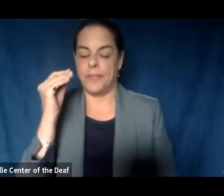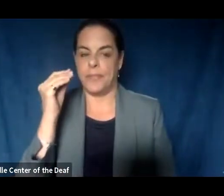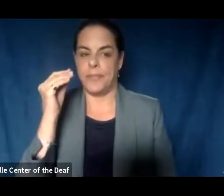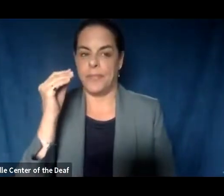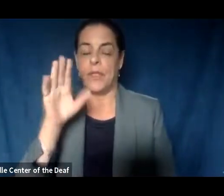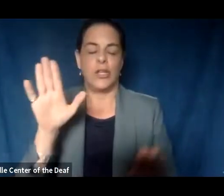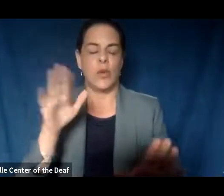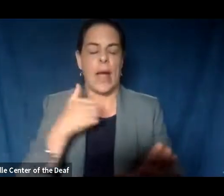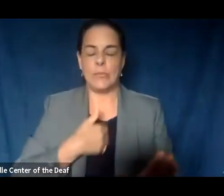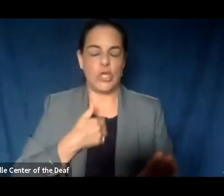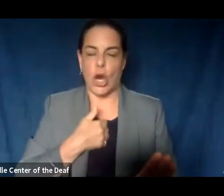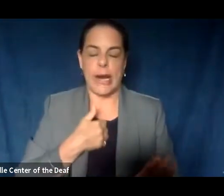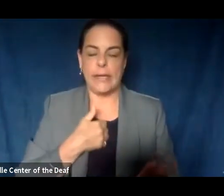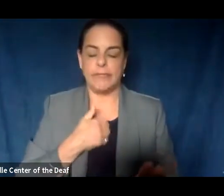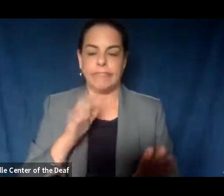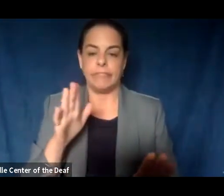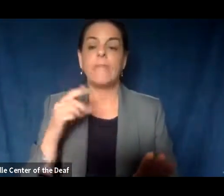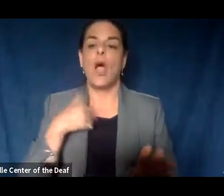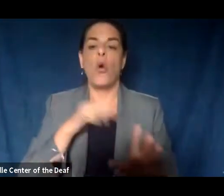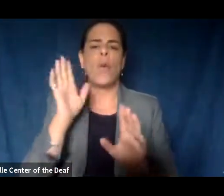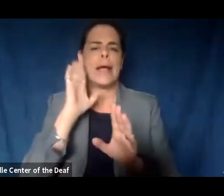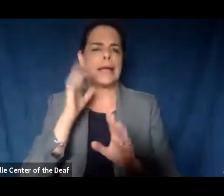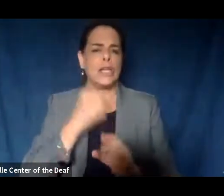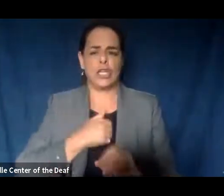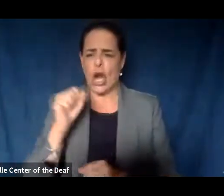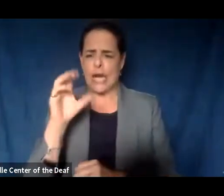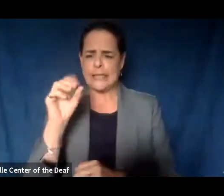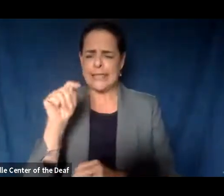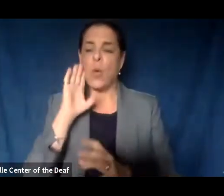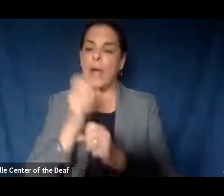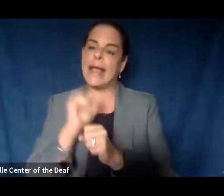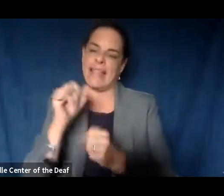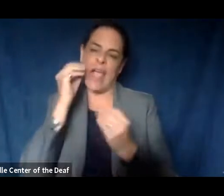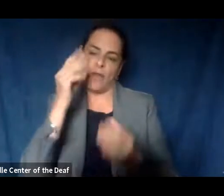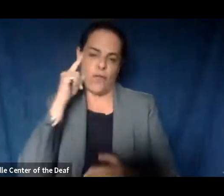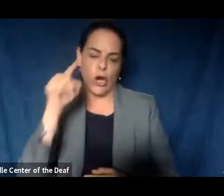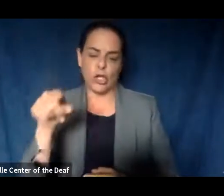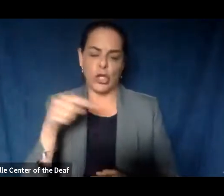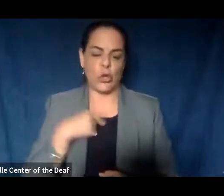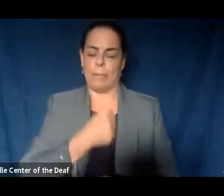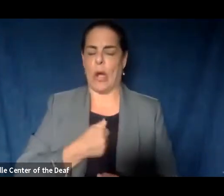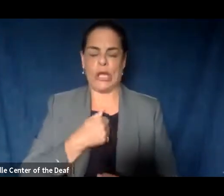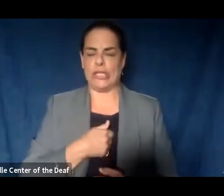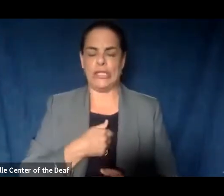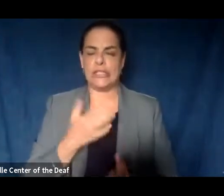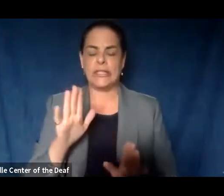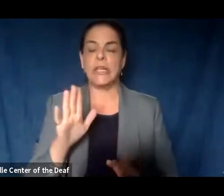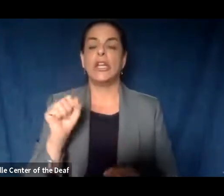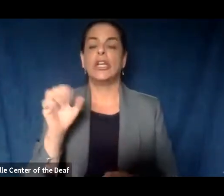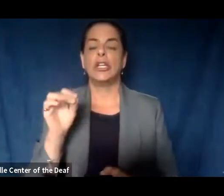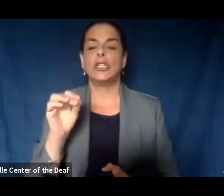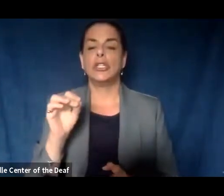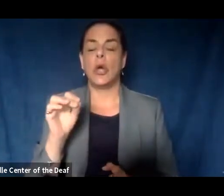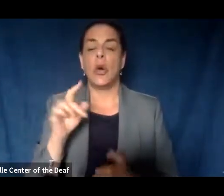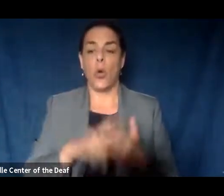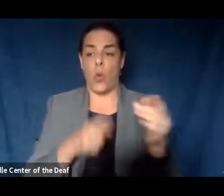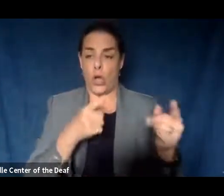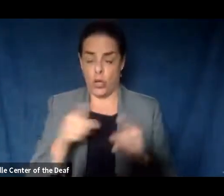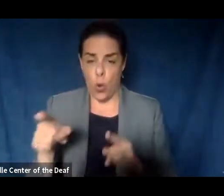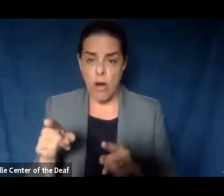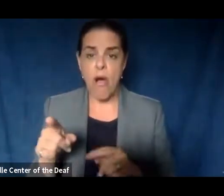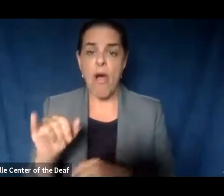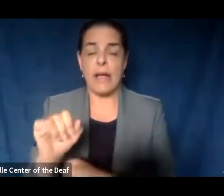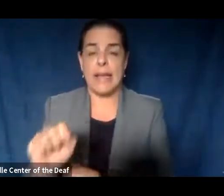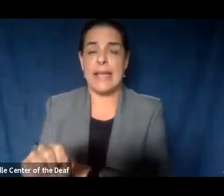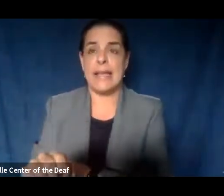So – I'm sorry. We can get that – sorry, Scott. We can get that back for you. I apologize. So what's happening, though, is